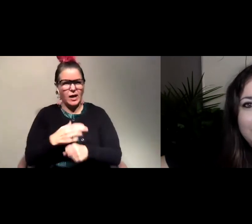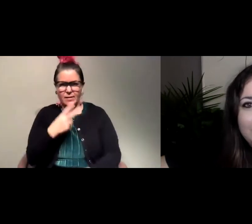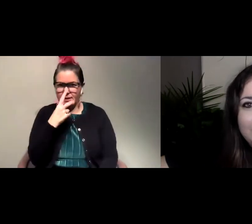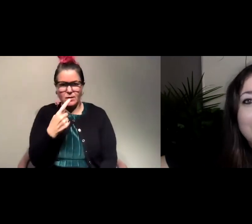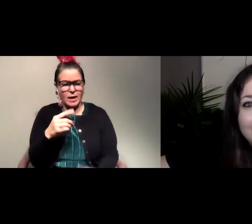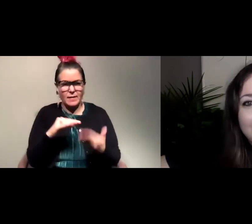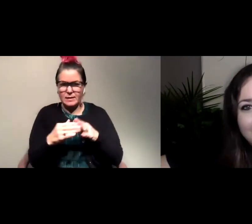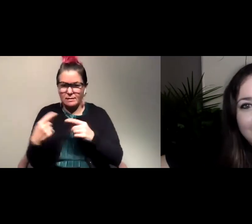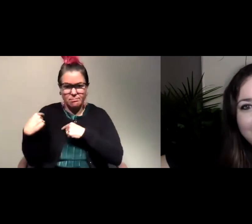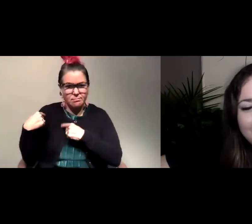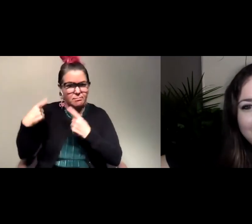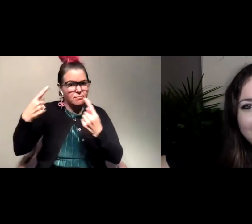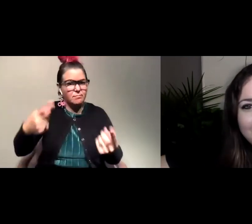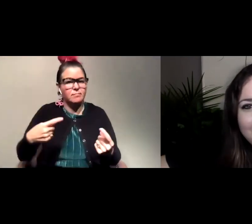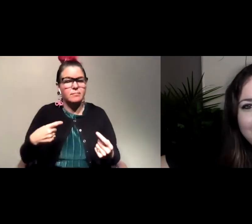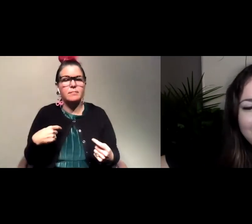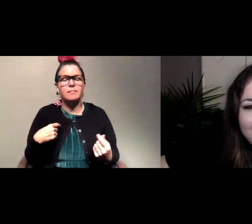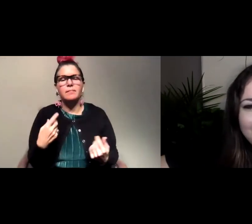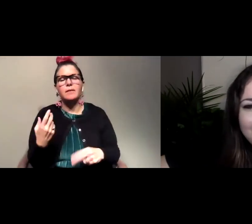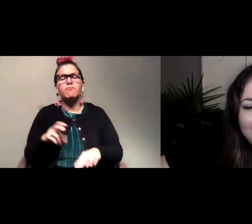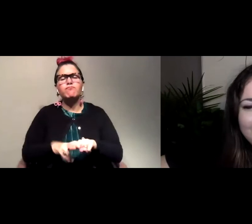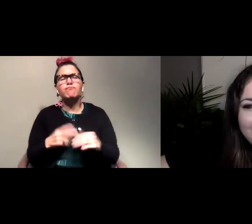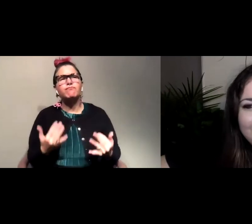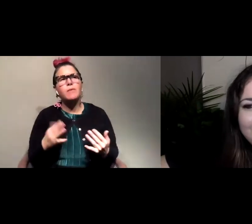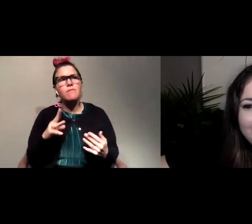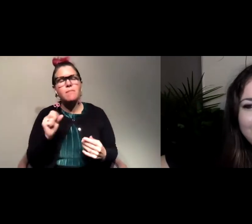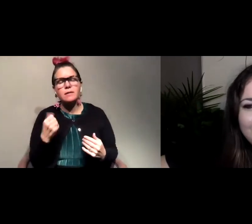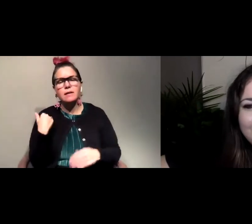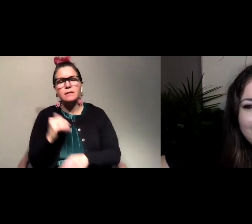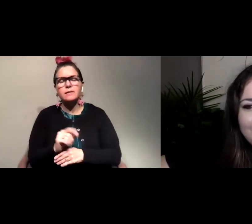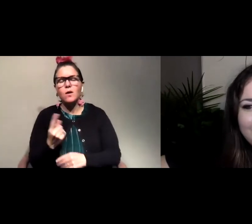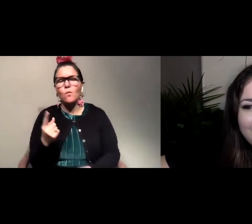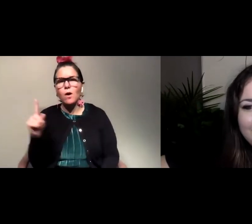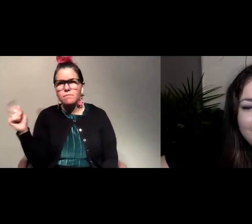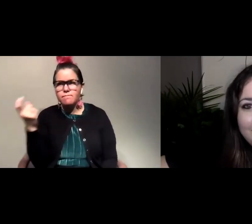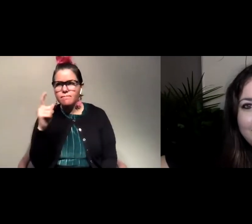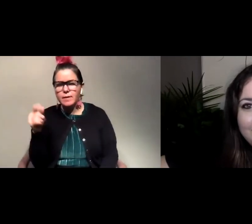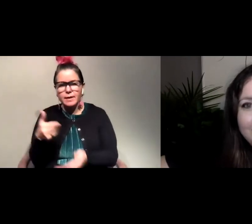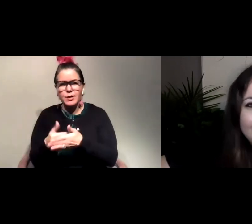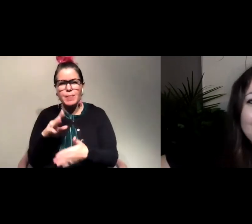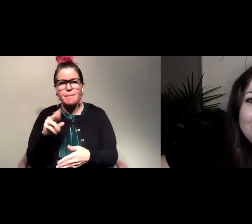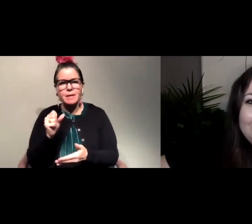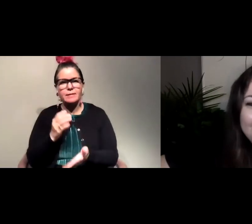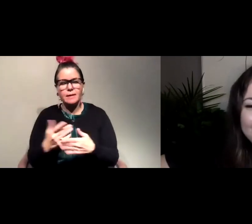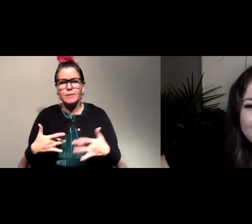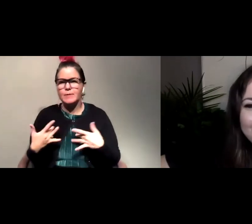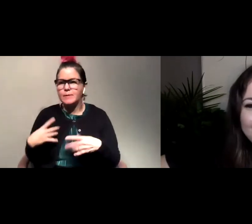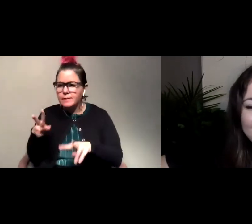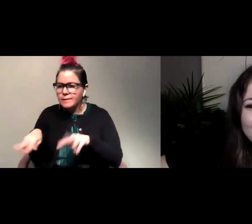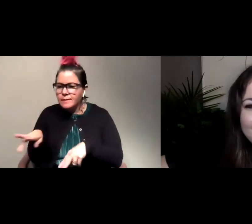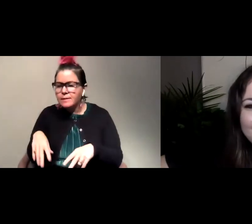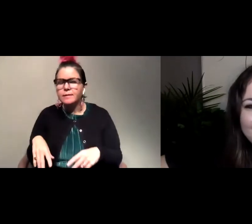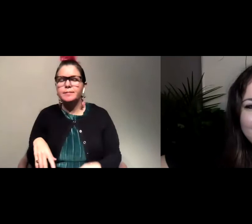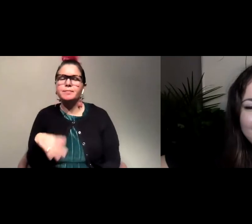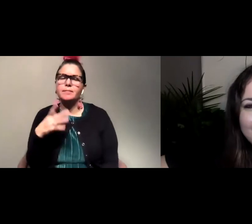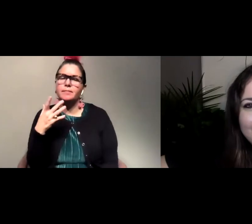city yet, uh, but I was waiting for a bus last night and one was like kind of wandering by the bus stop. I got really excited. Fortunately,